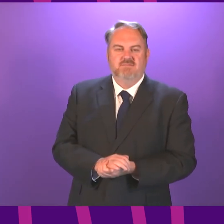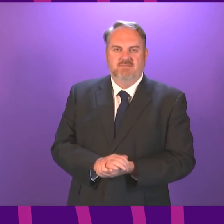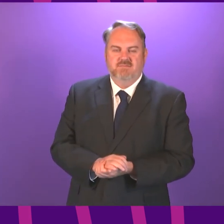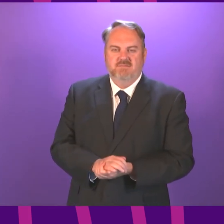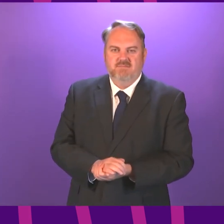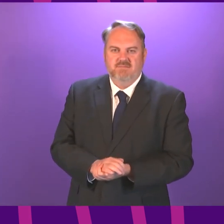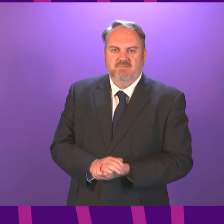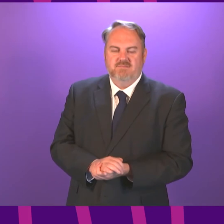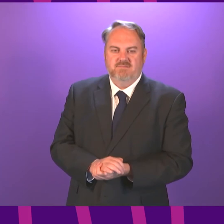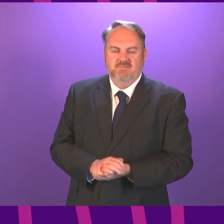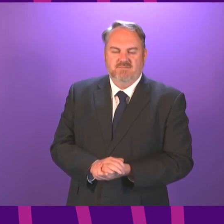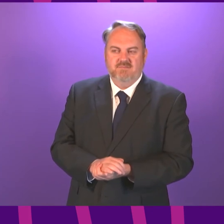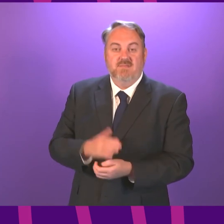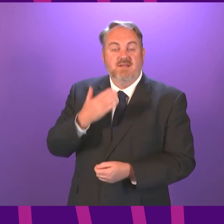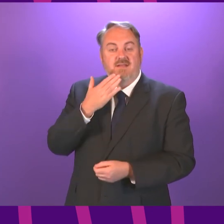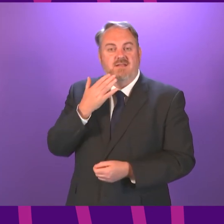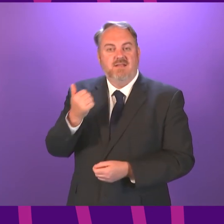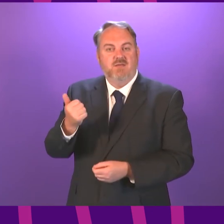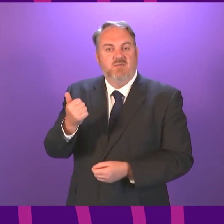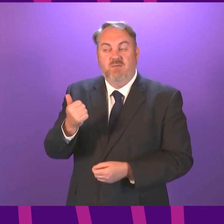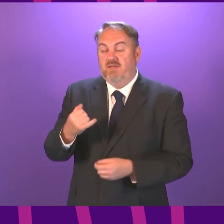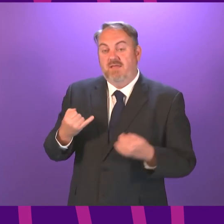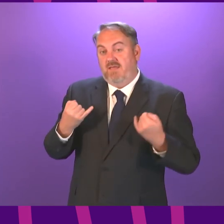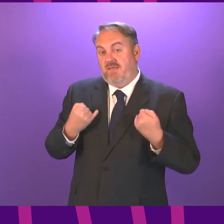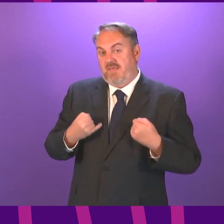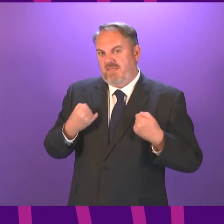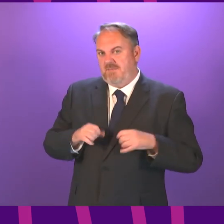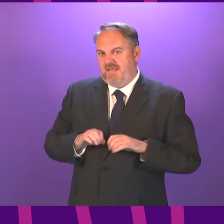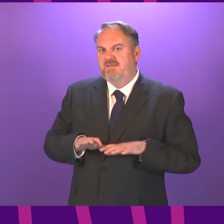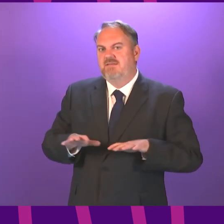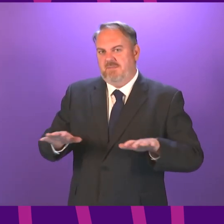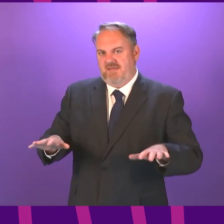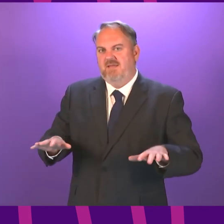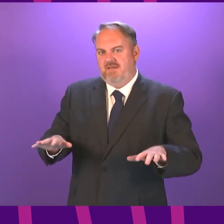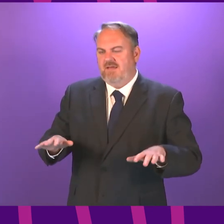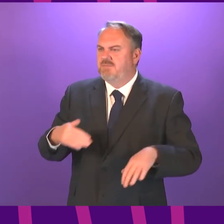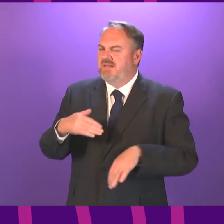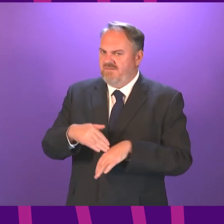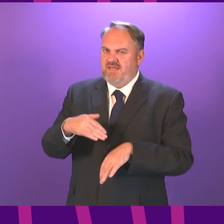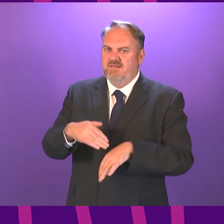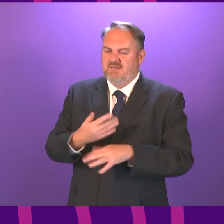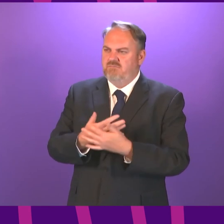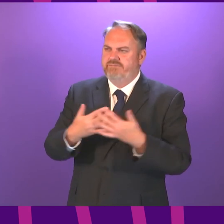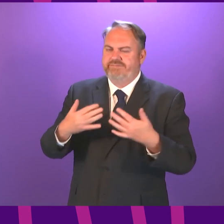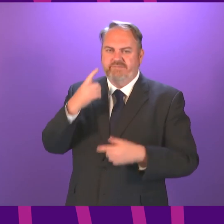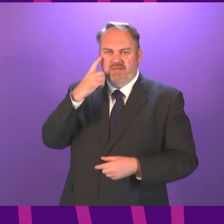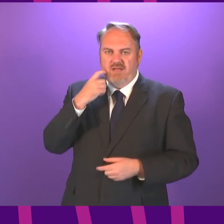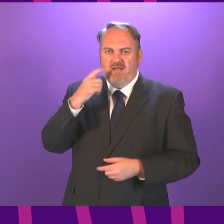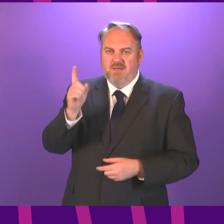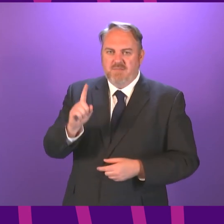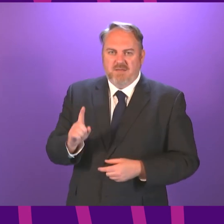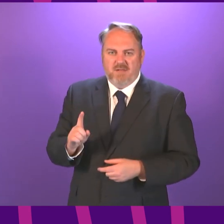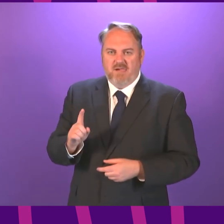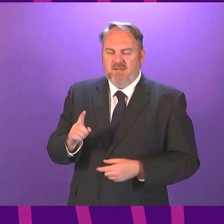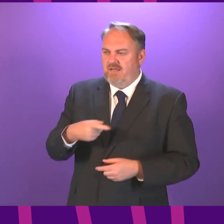Kerr Thank you the pandemic has had a significant impact on young people particularly on their chances of